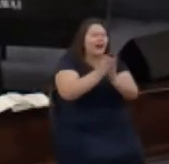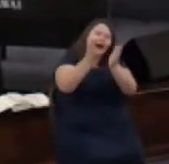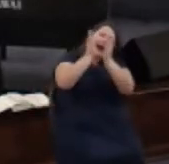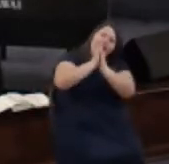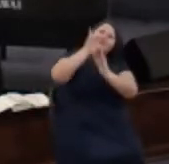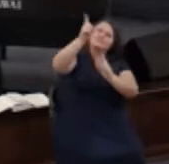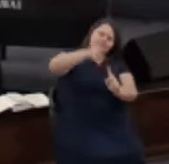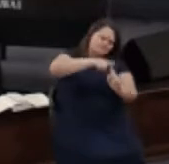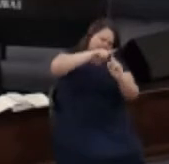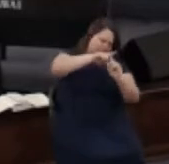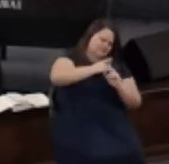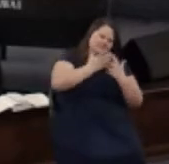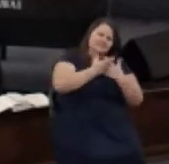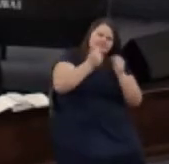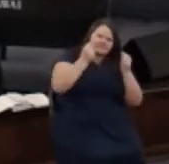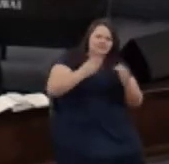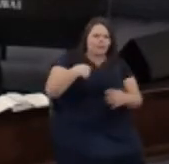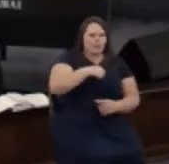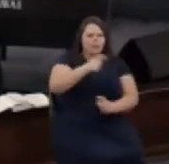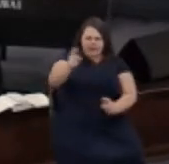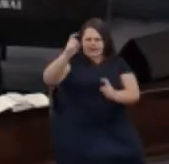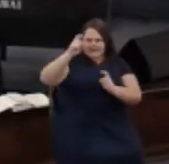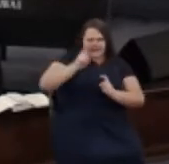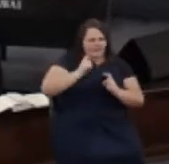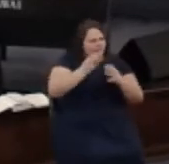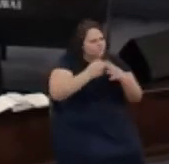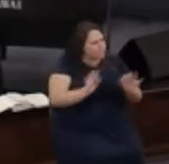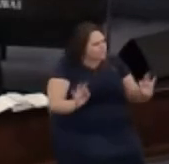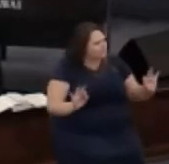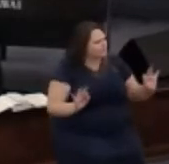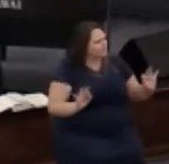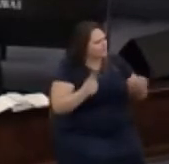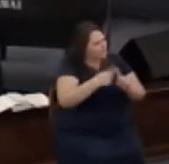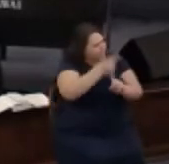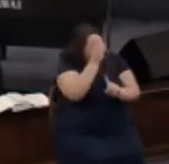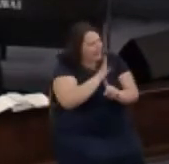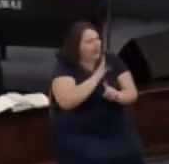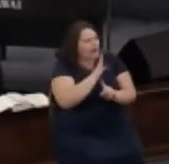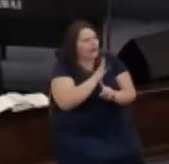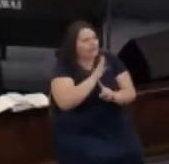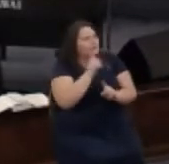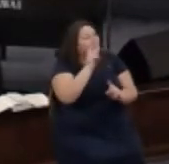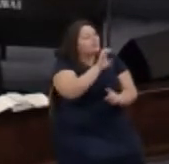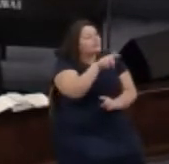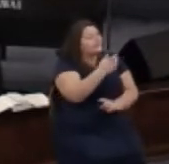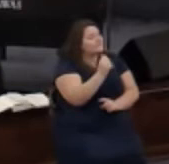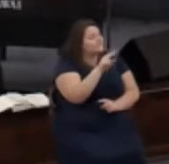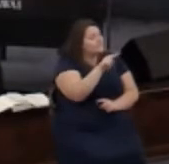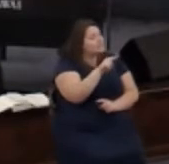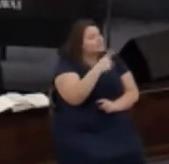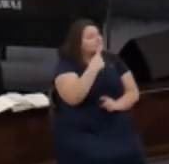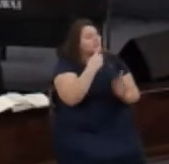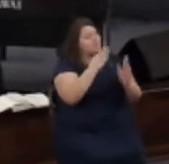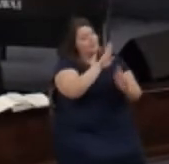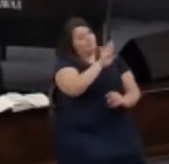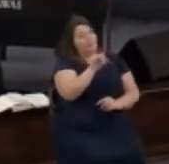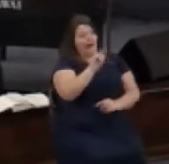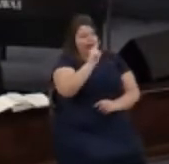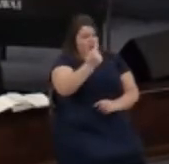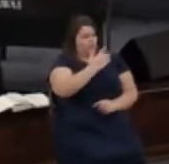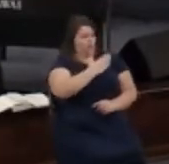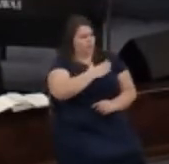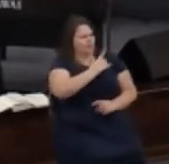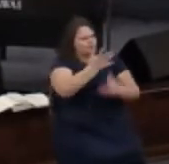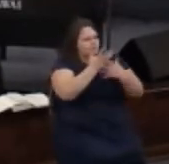given the gift of salvation from God Ephesians 2 8 says for by grace you have been saved through faith and this is